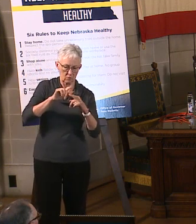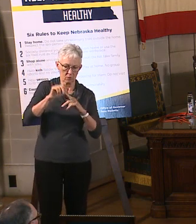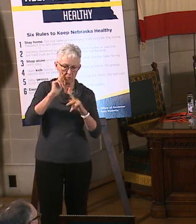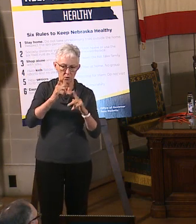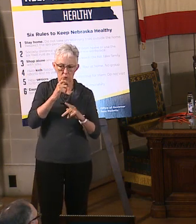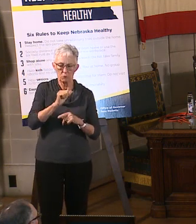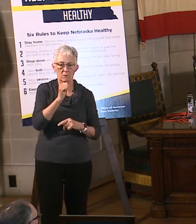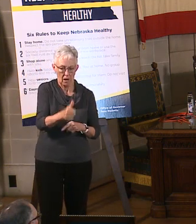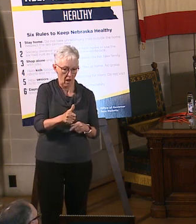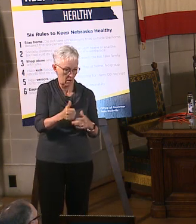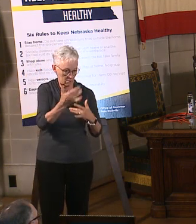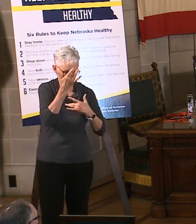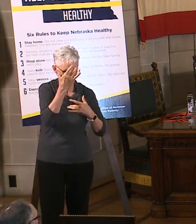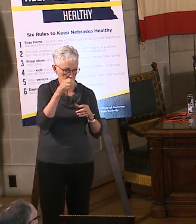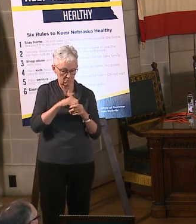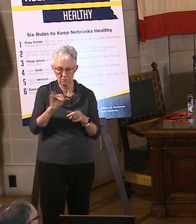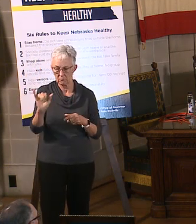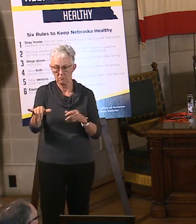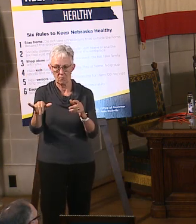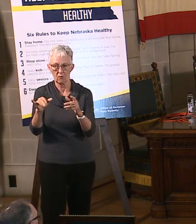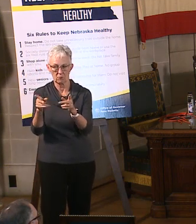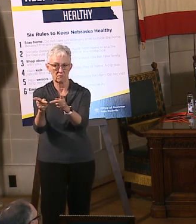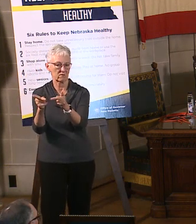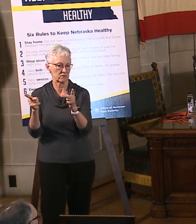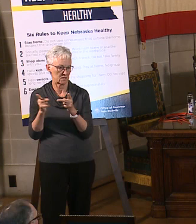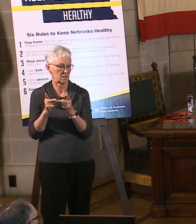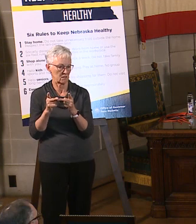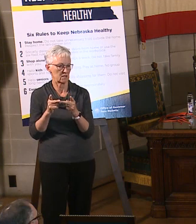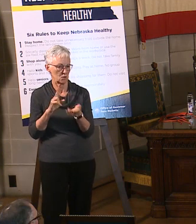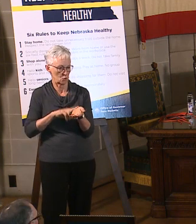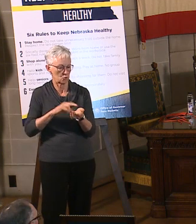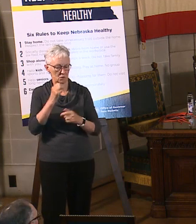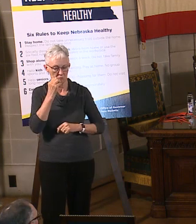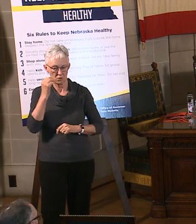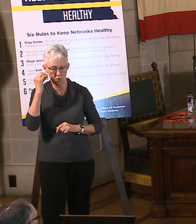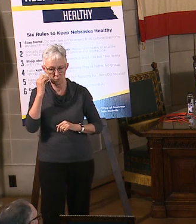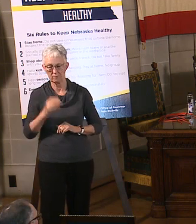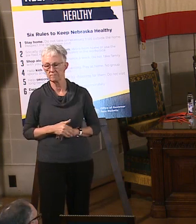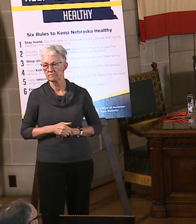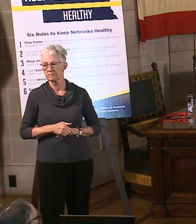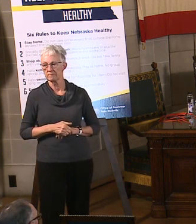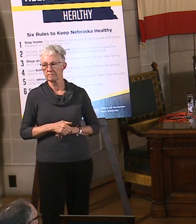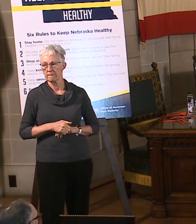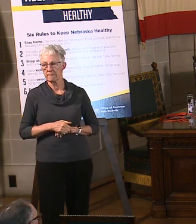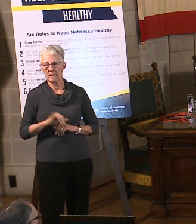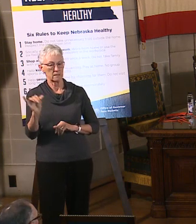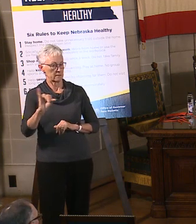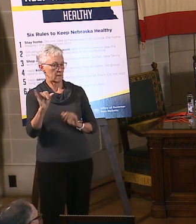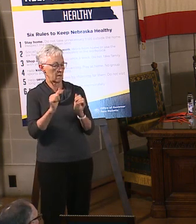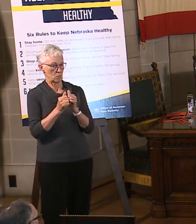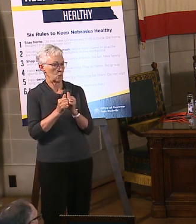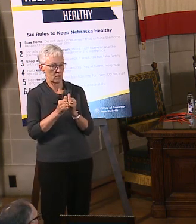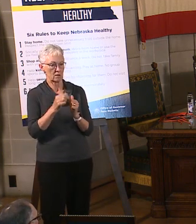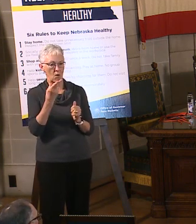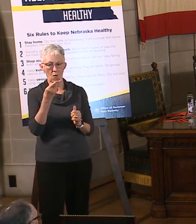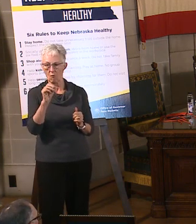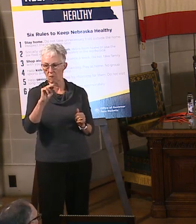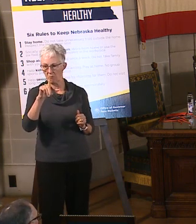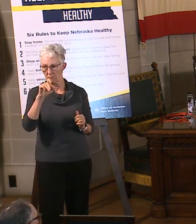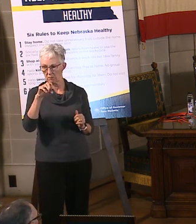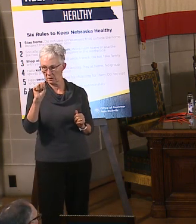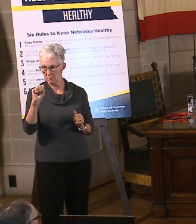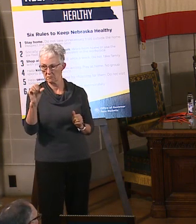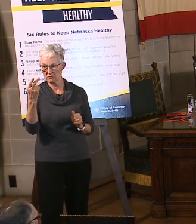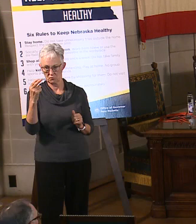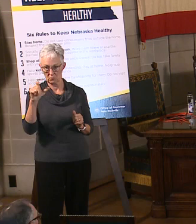homeless shelters. Again, Shelley Sweetholm goes out and visit those shelters to be able to help them think about how they're going to be doing